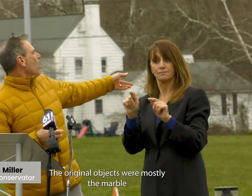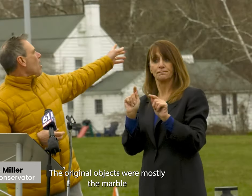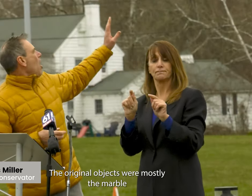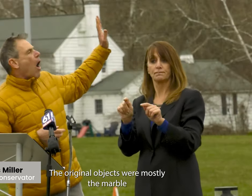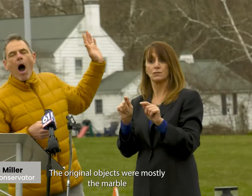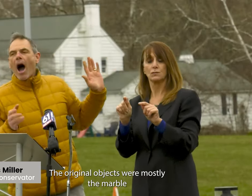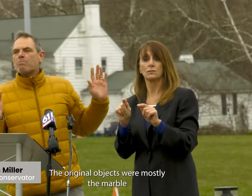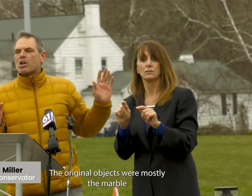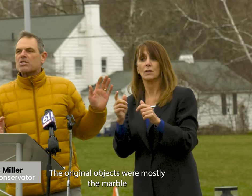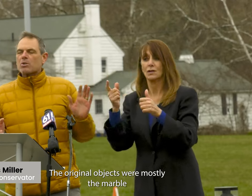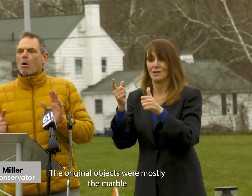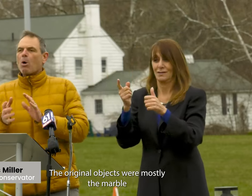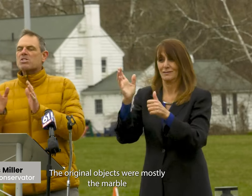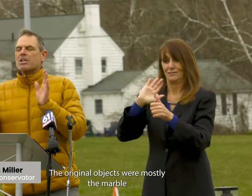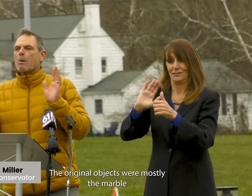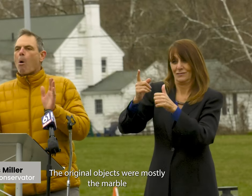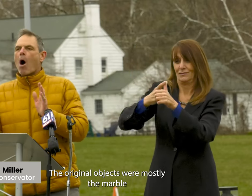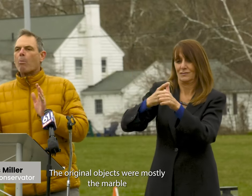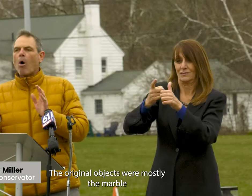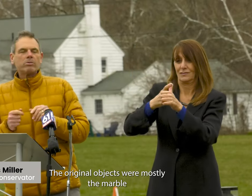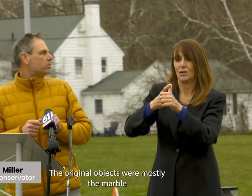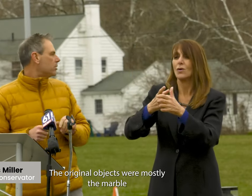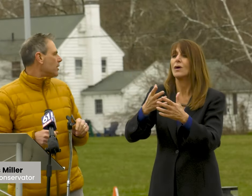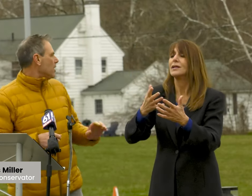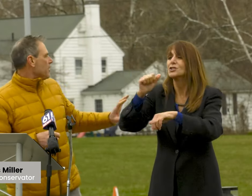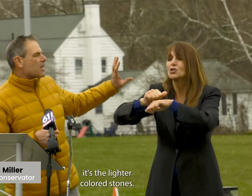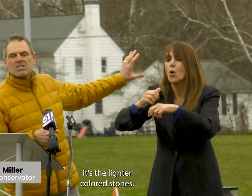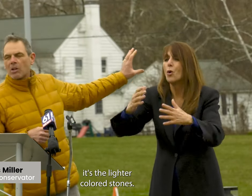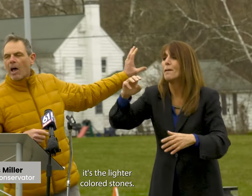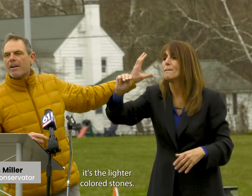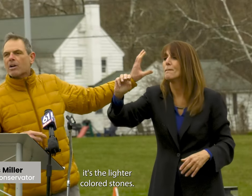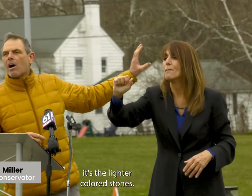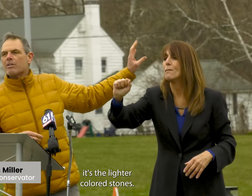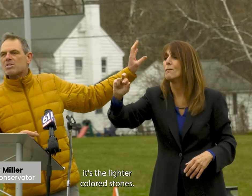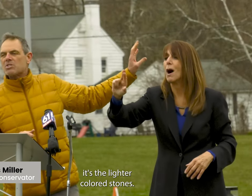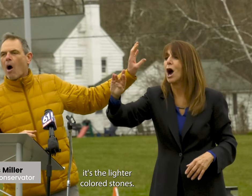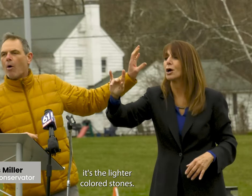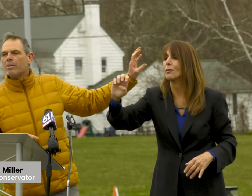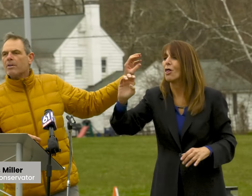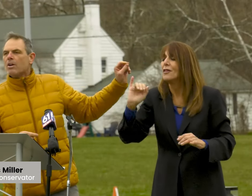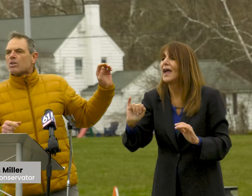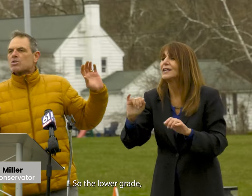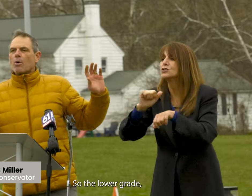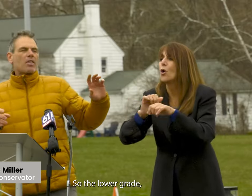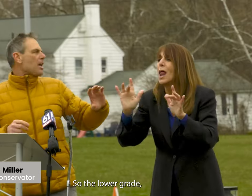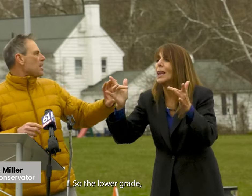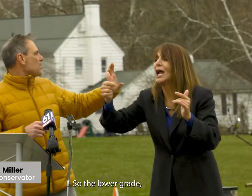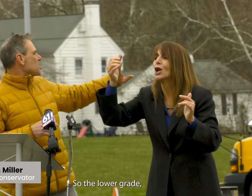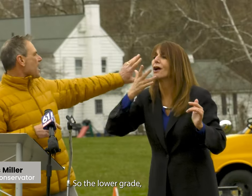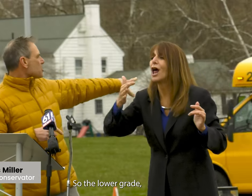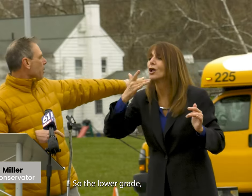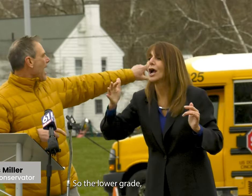objects are mostly the marble. It's the lighter colored stone so